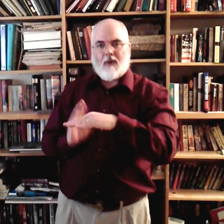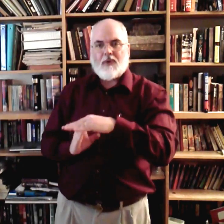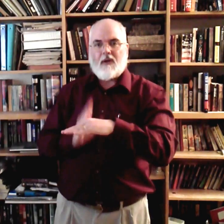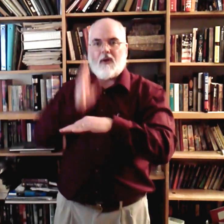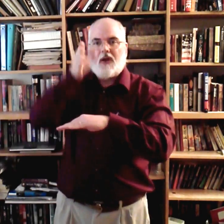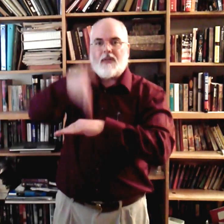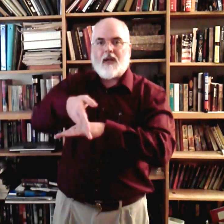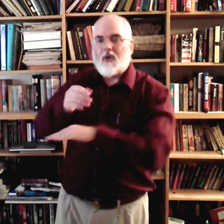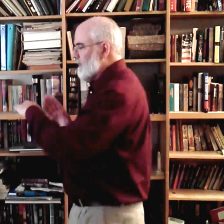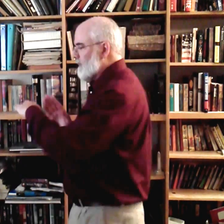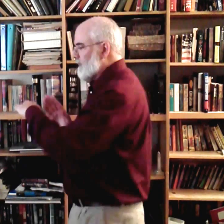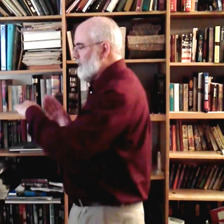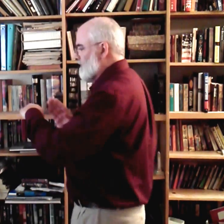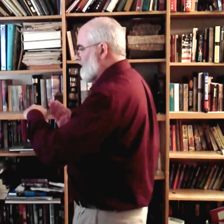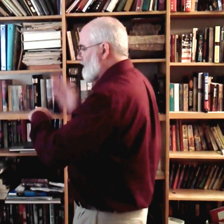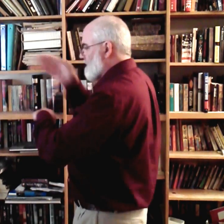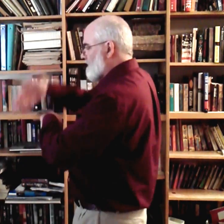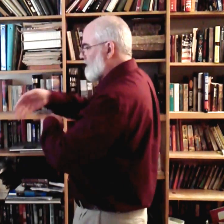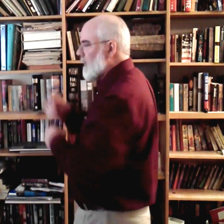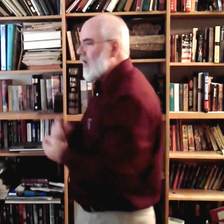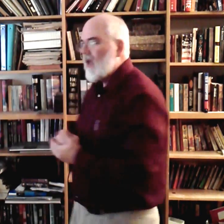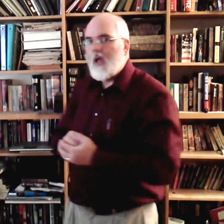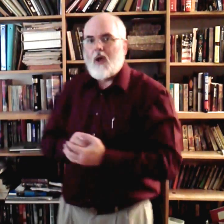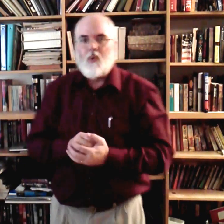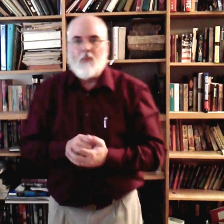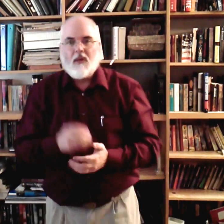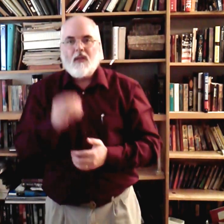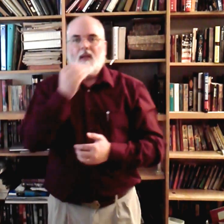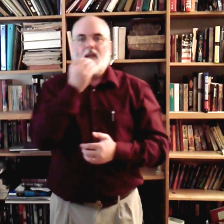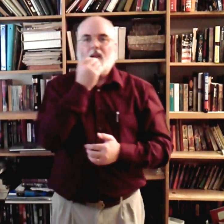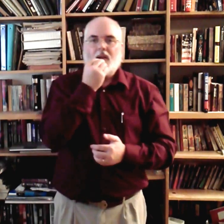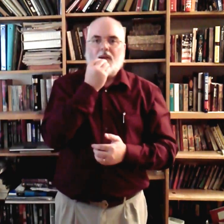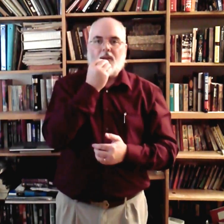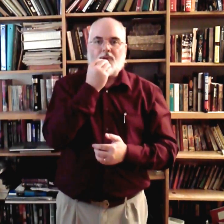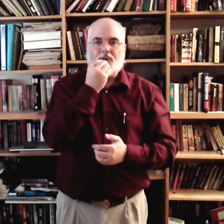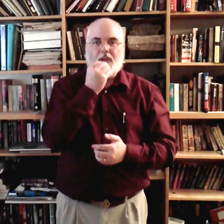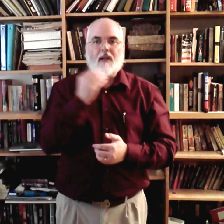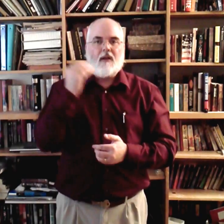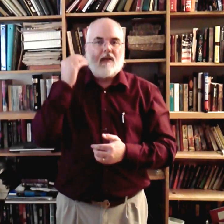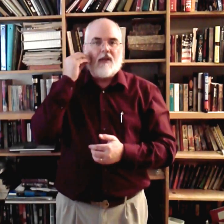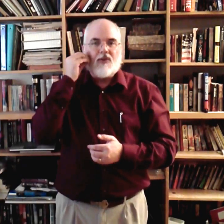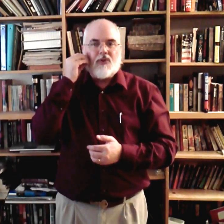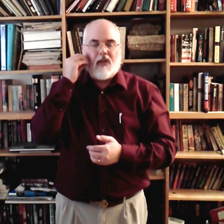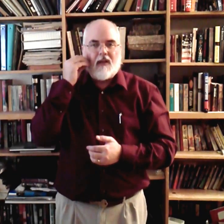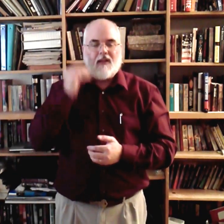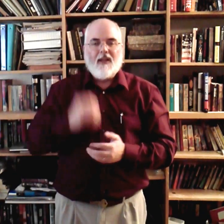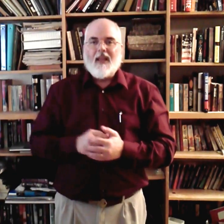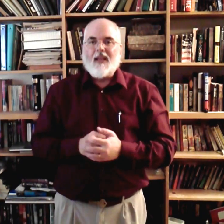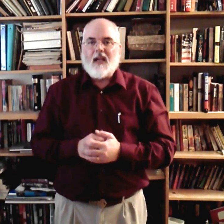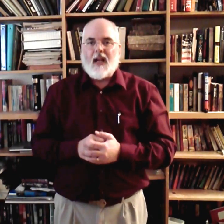mound here, and you just kind of cross over it. Home. Touch your chin, touch your cheek. It's kind of